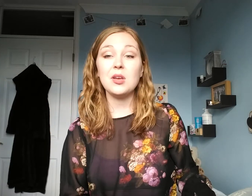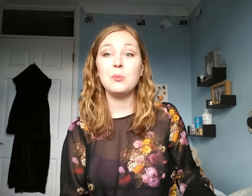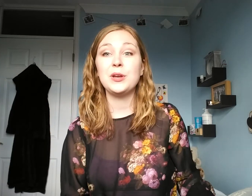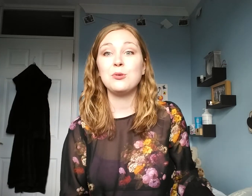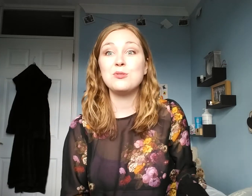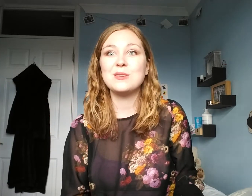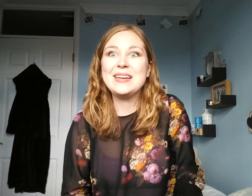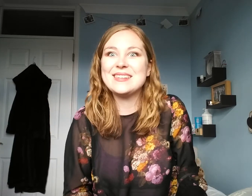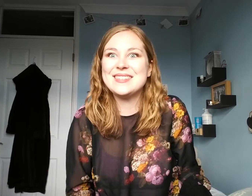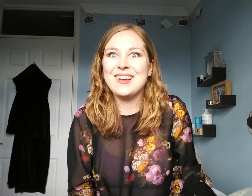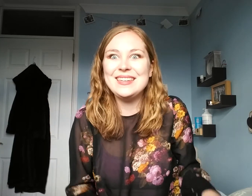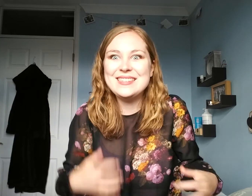You could also be excited.